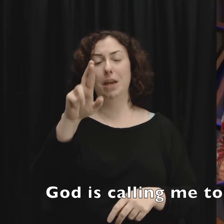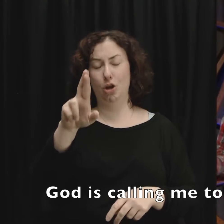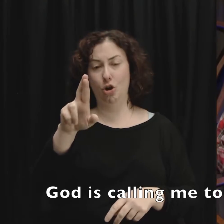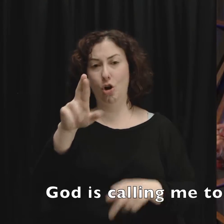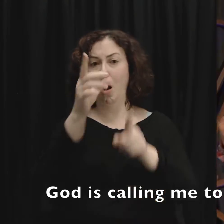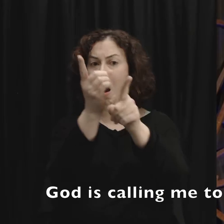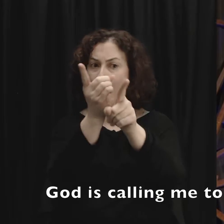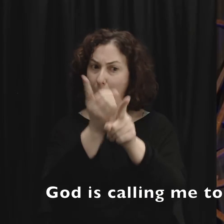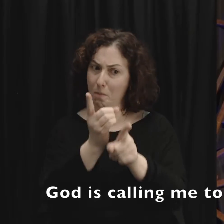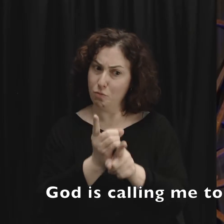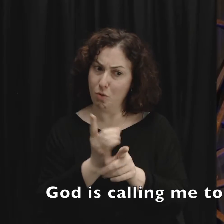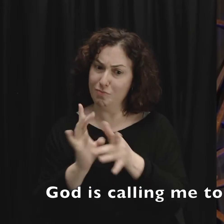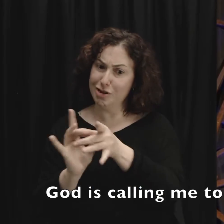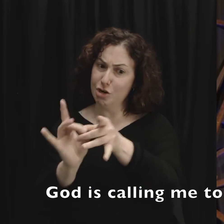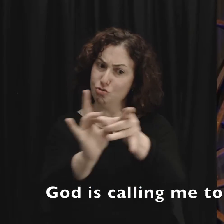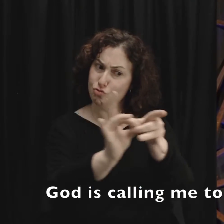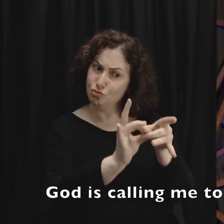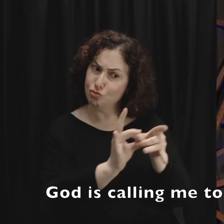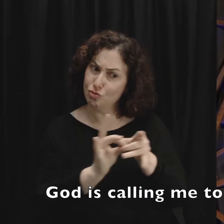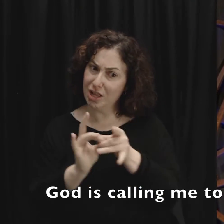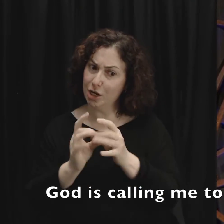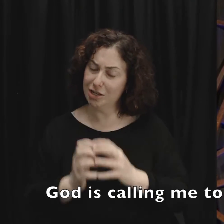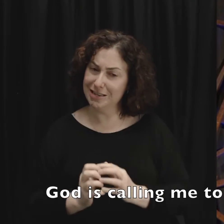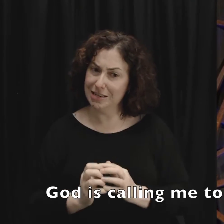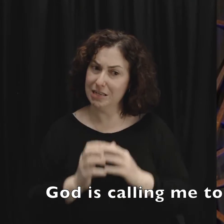God is calling me to be a peacemaker.